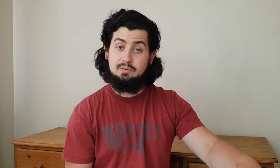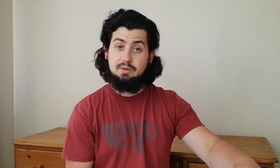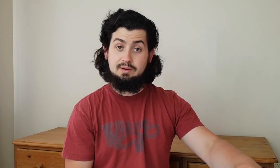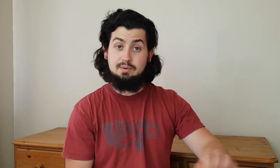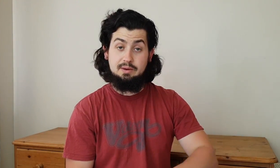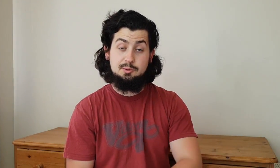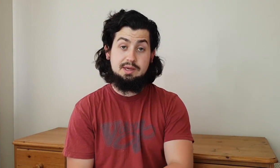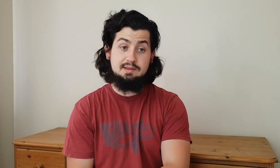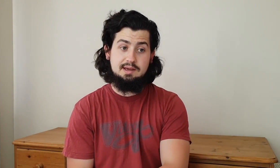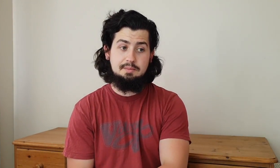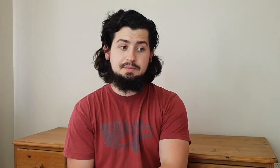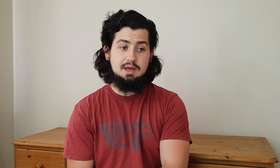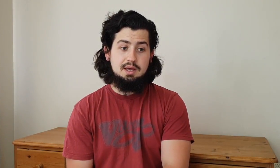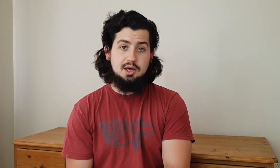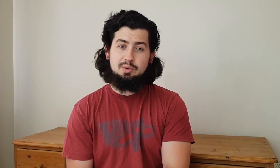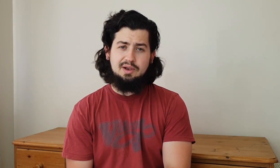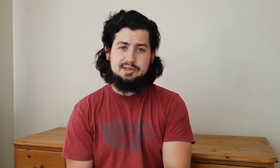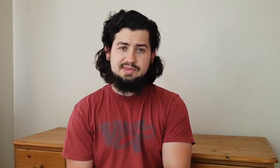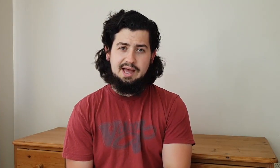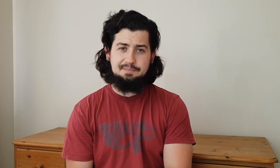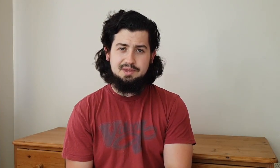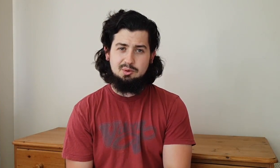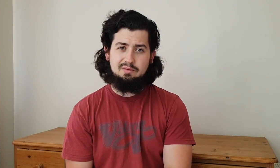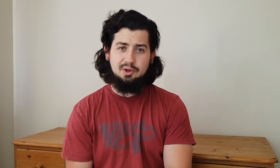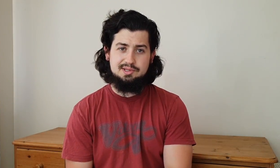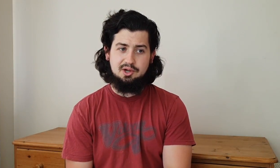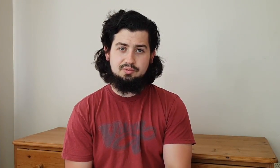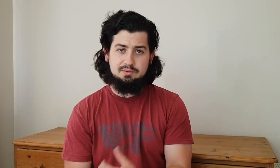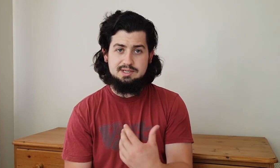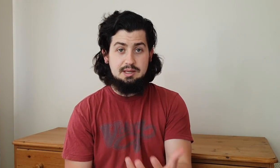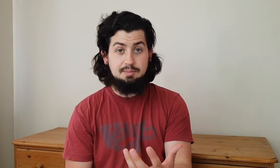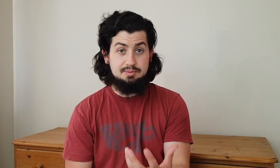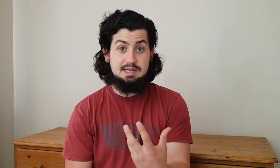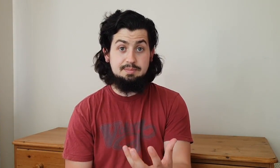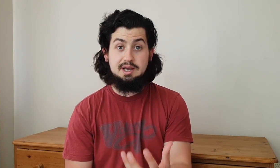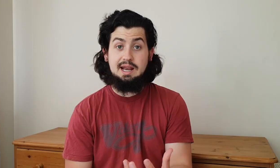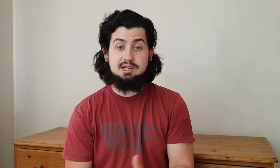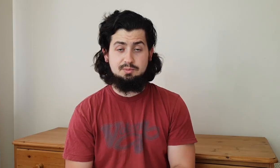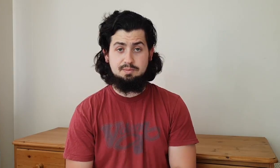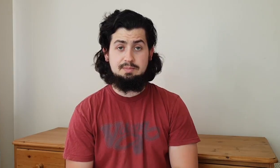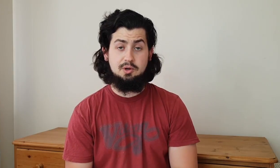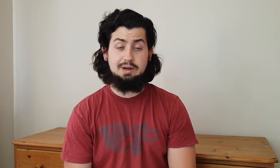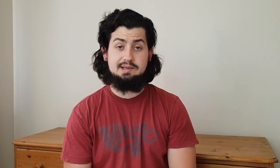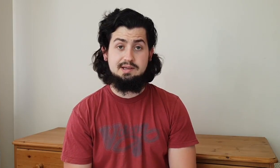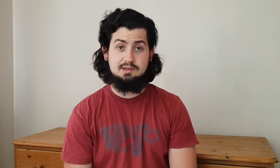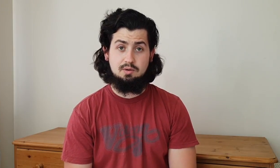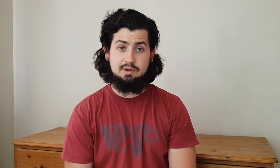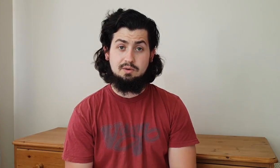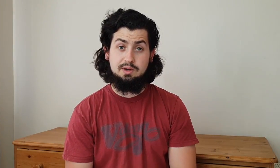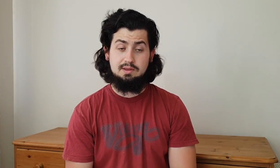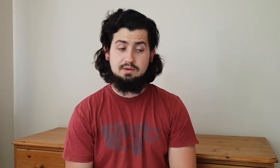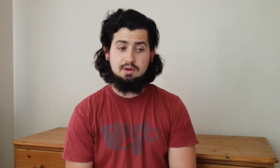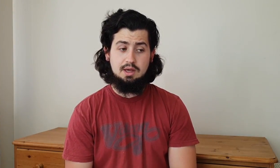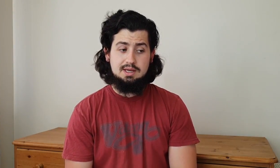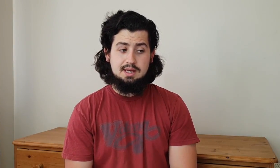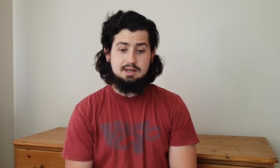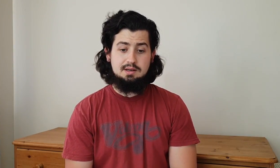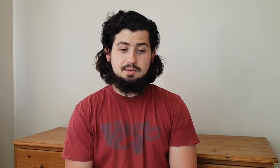were speaking to him and we've lost that you know we've lost like a real deep deeper connection with people who we're listening to and we're talking to and um